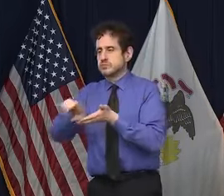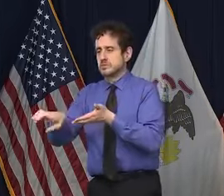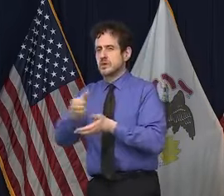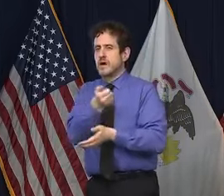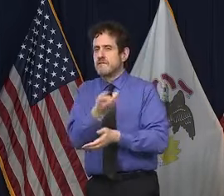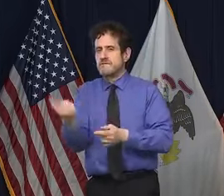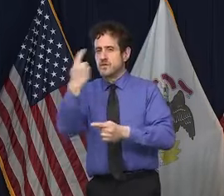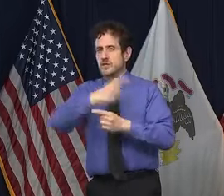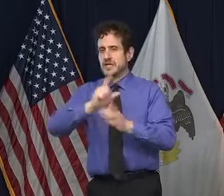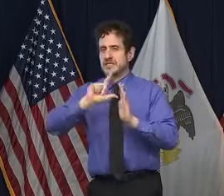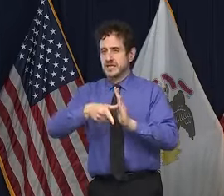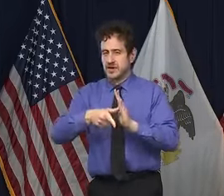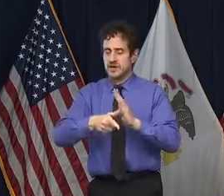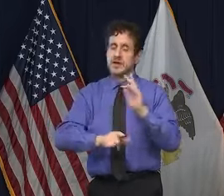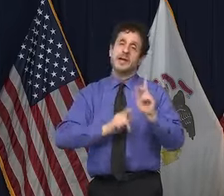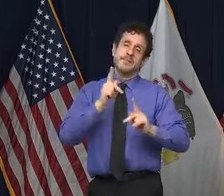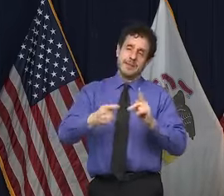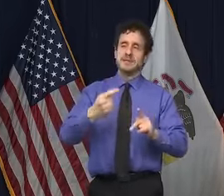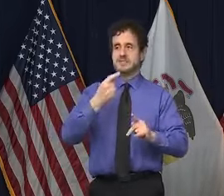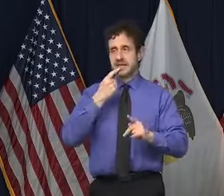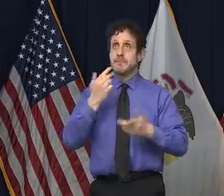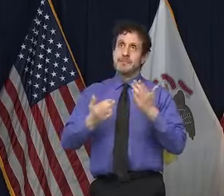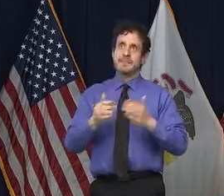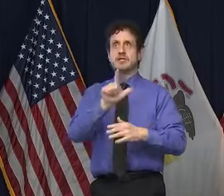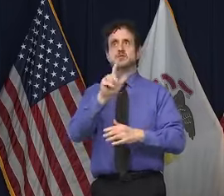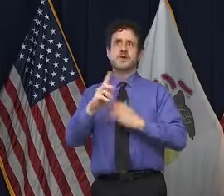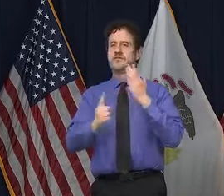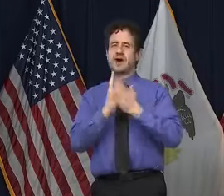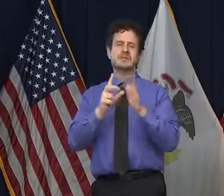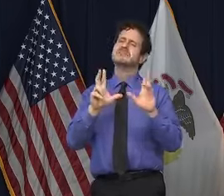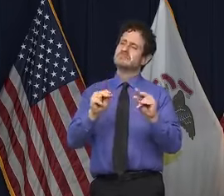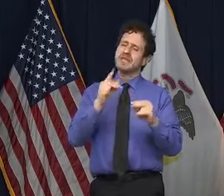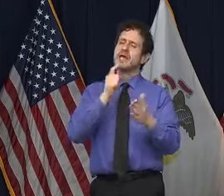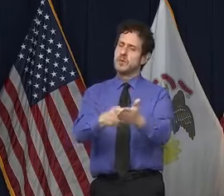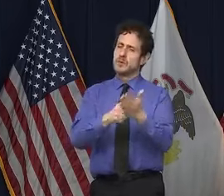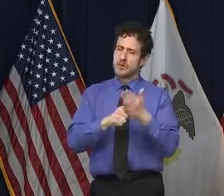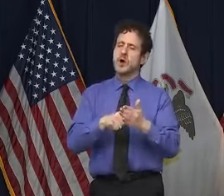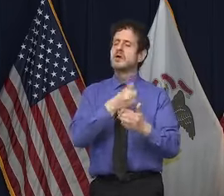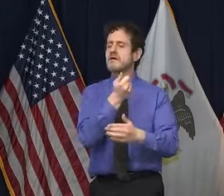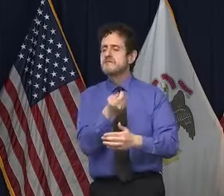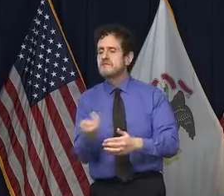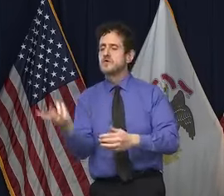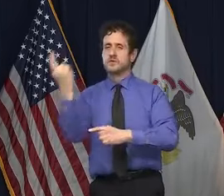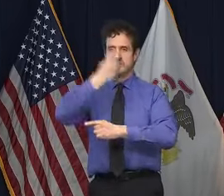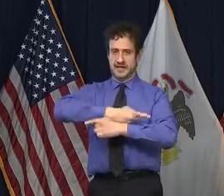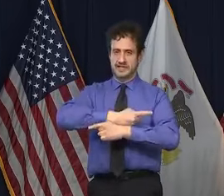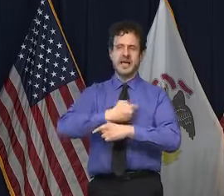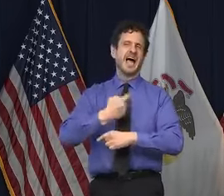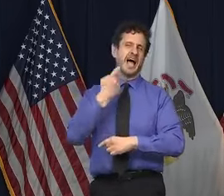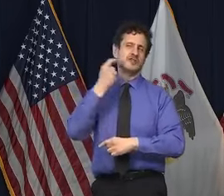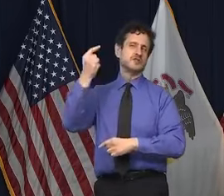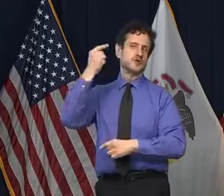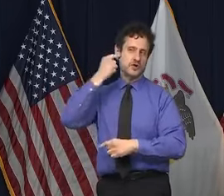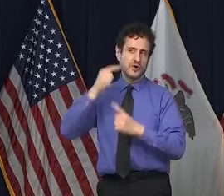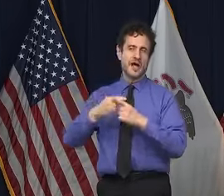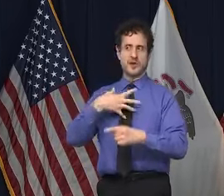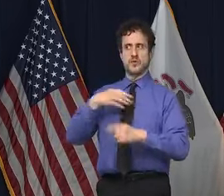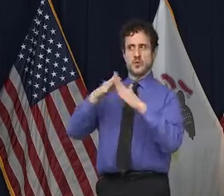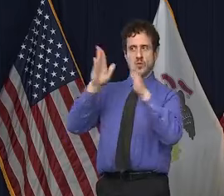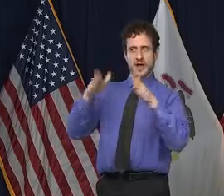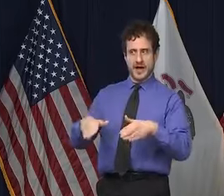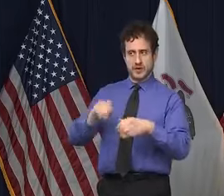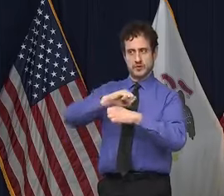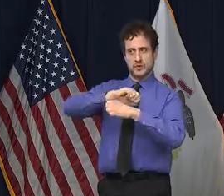although a lot of people talking about 24 hours, but the reality is it'll take several days, and I just heard that on the White House Coronavirus Task Force call